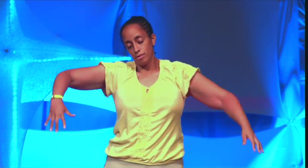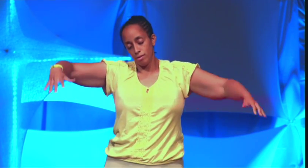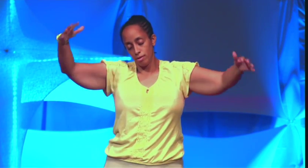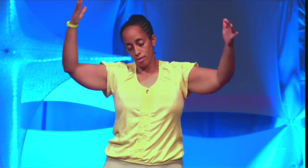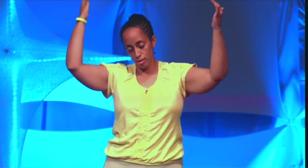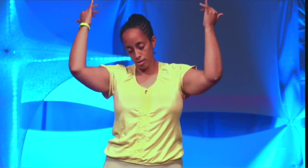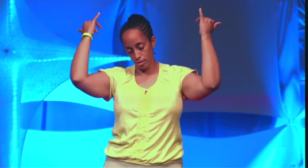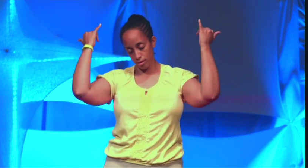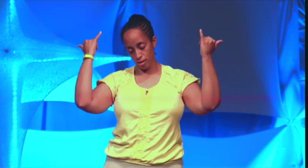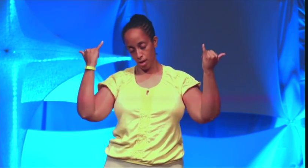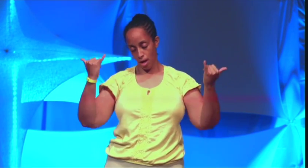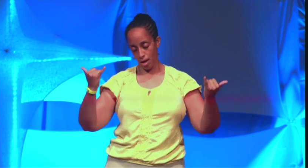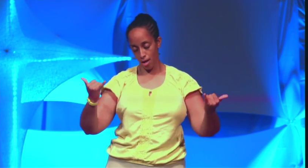to gain.